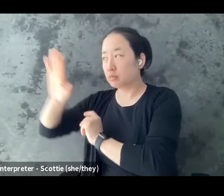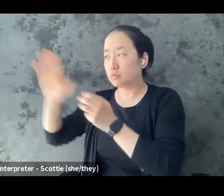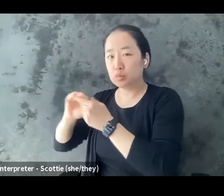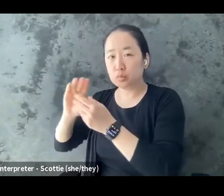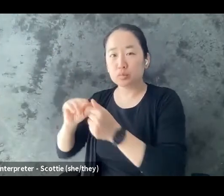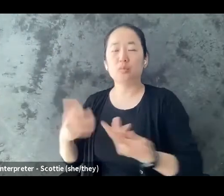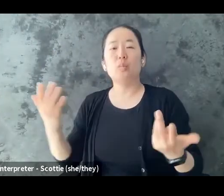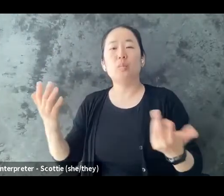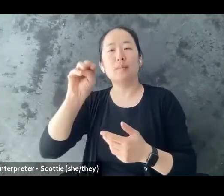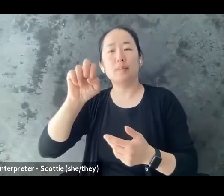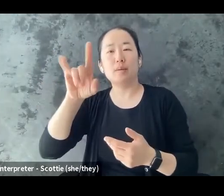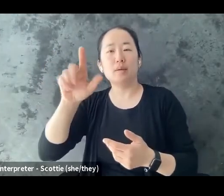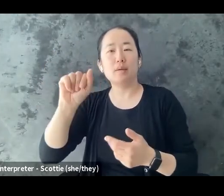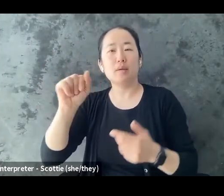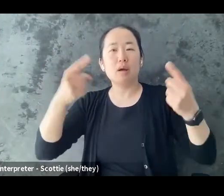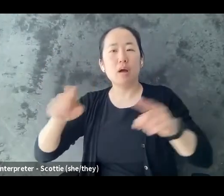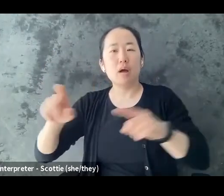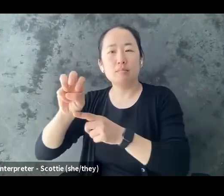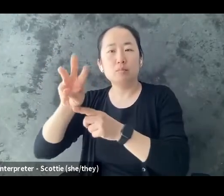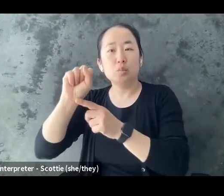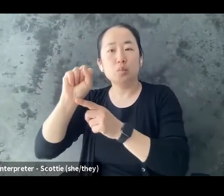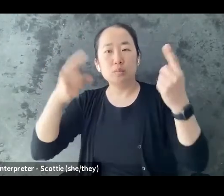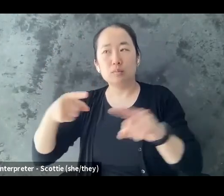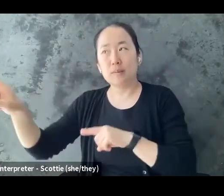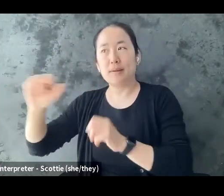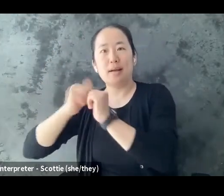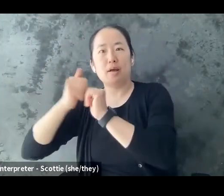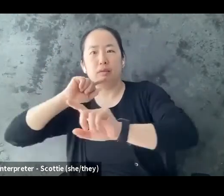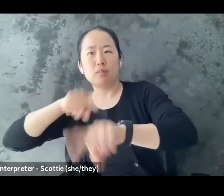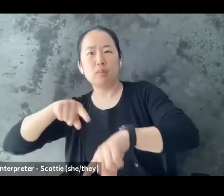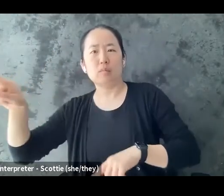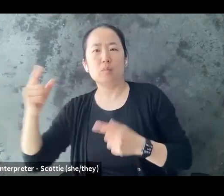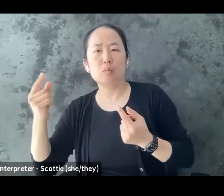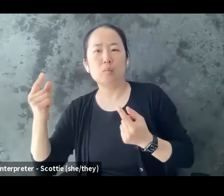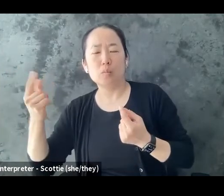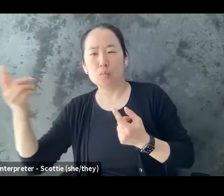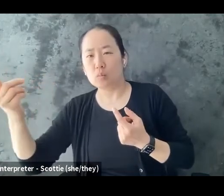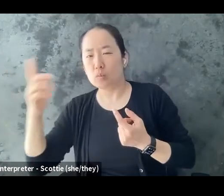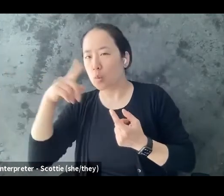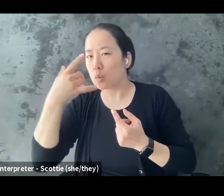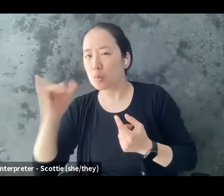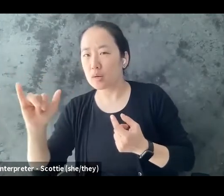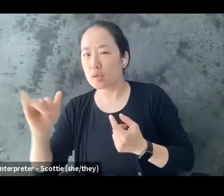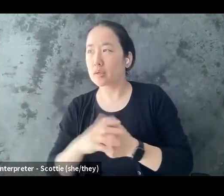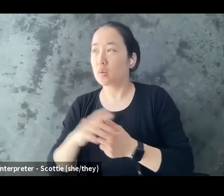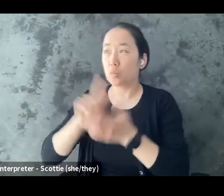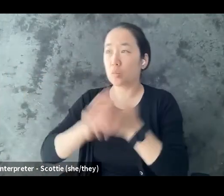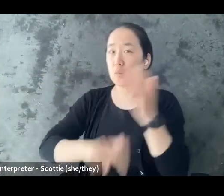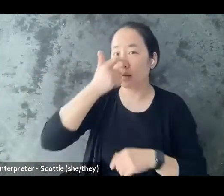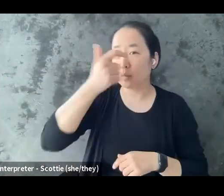in the news or shows that you might watch are they you know displaying anything about victim blaming